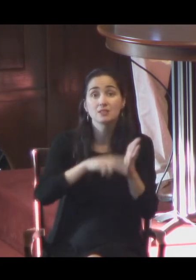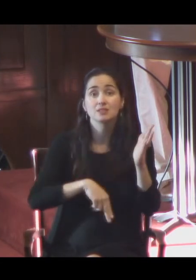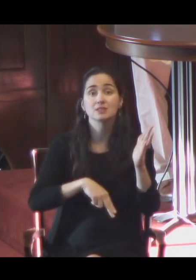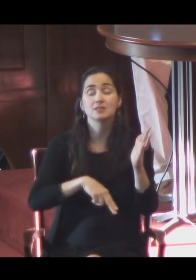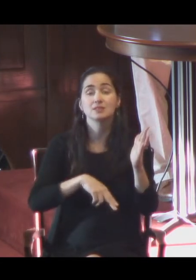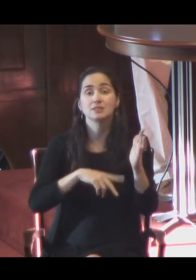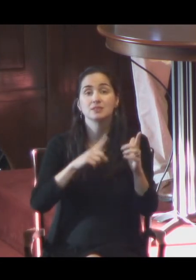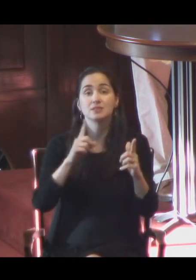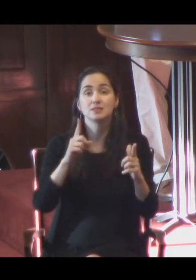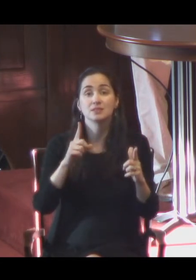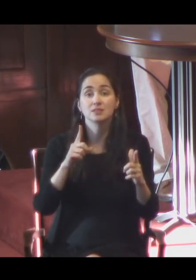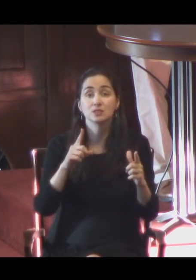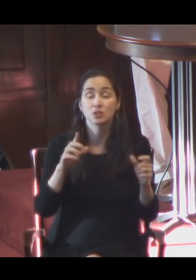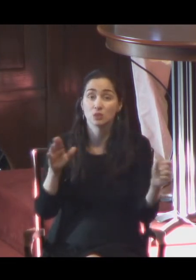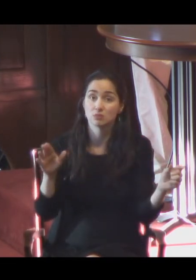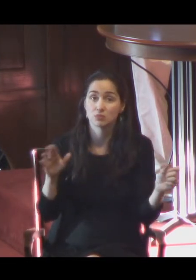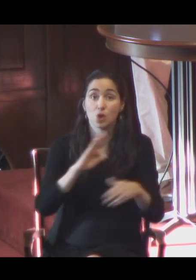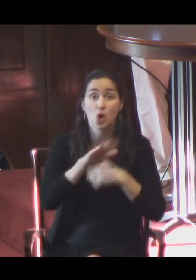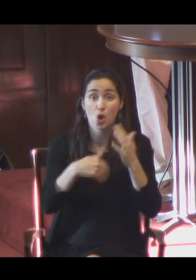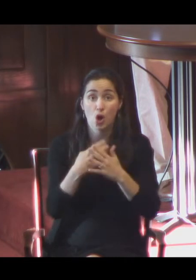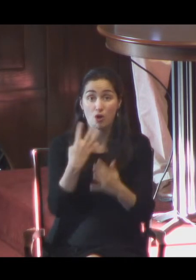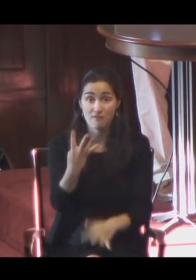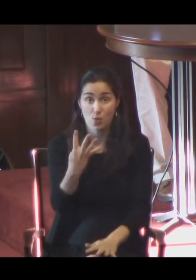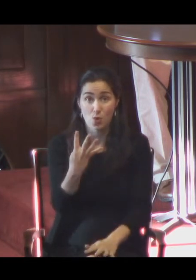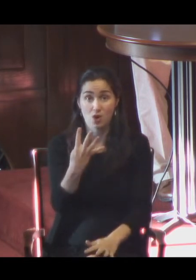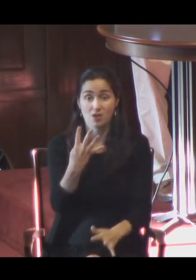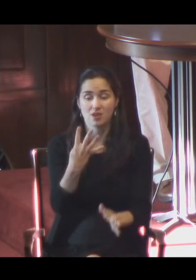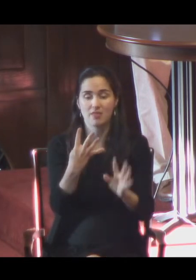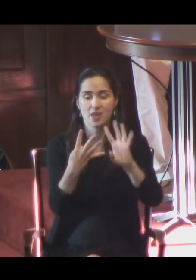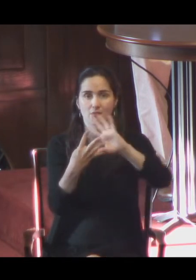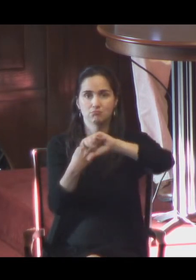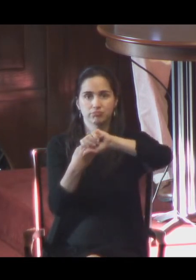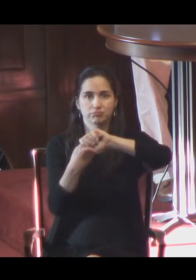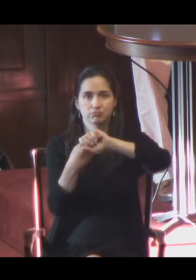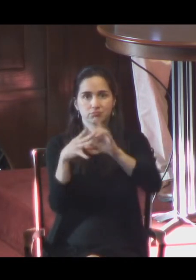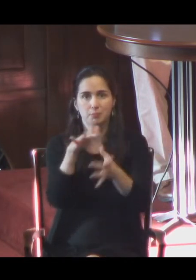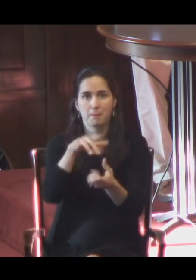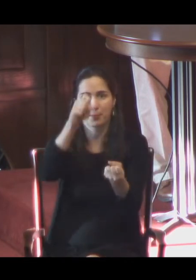gradually disappearing under the silver leaf. Then completely gone.